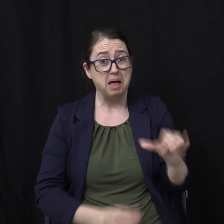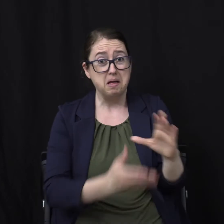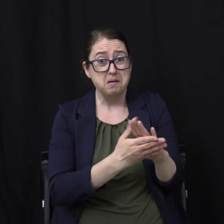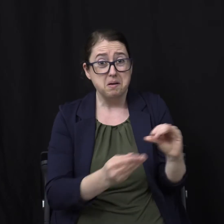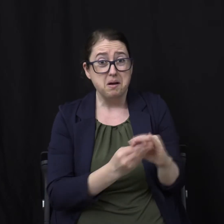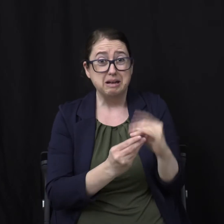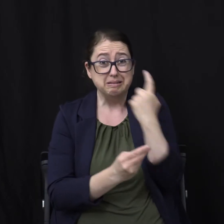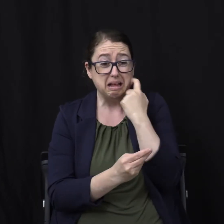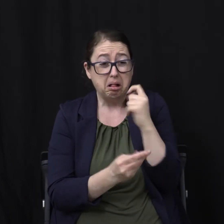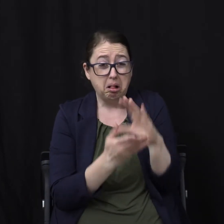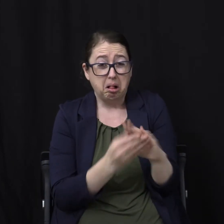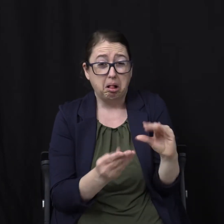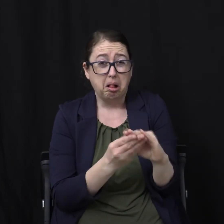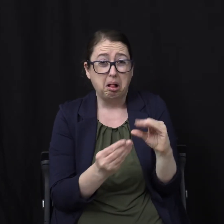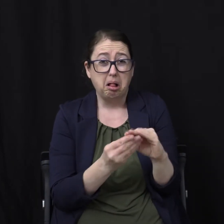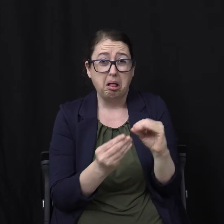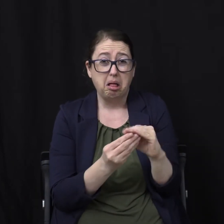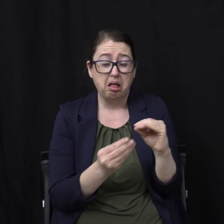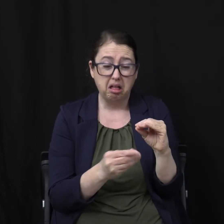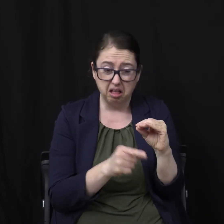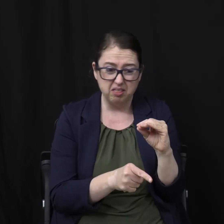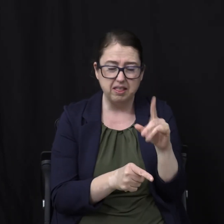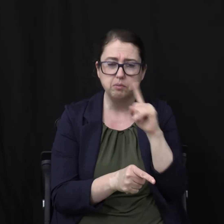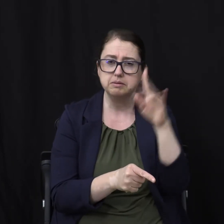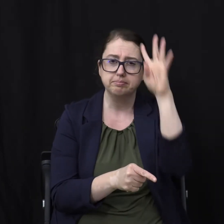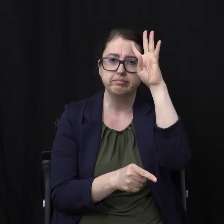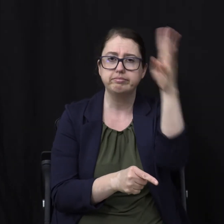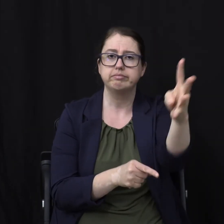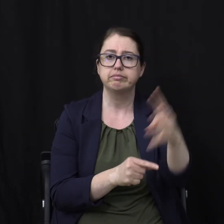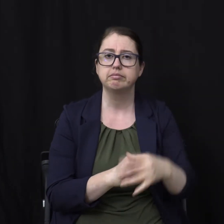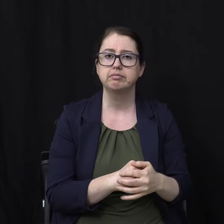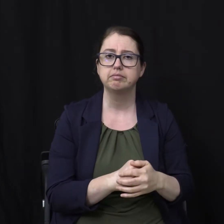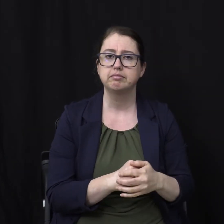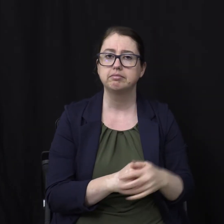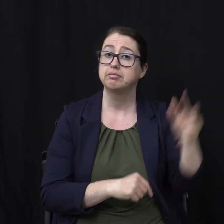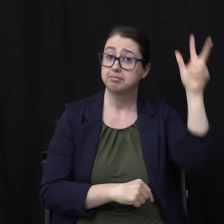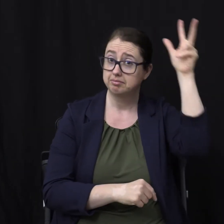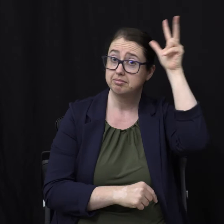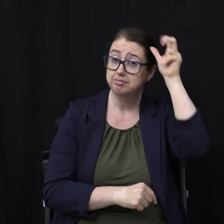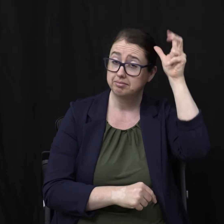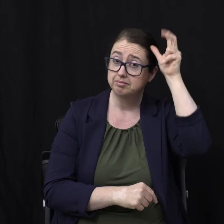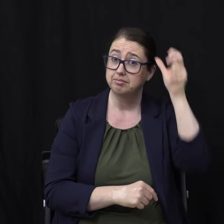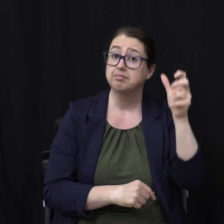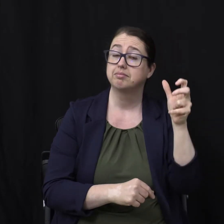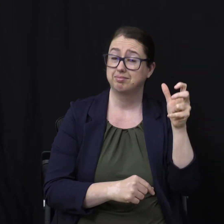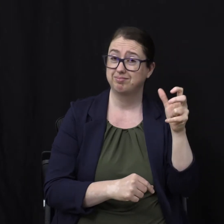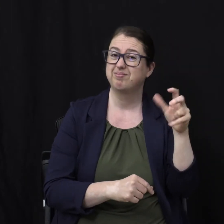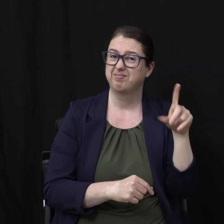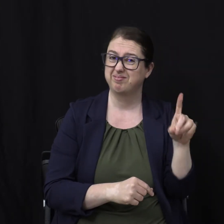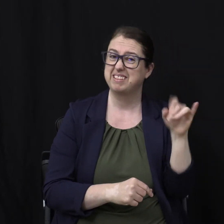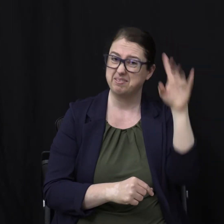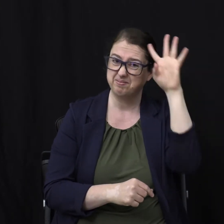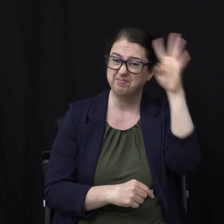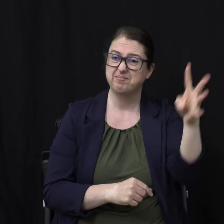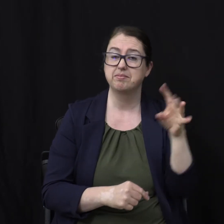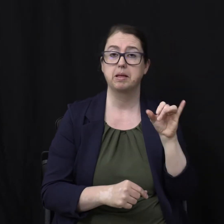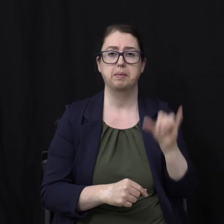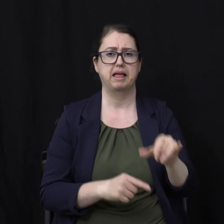By man For by Satan you can say We can track the history of this This is the teaching of Dark